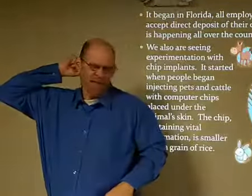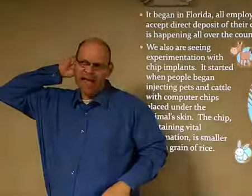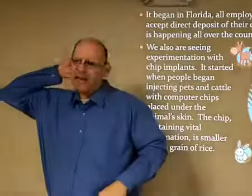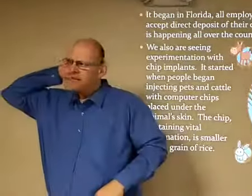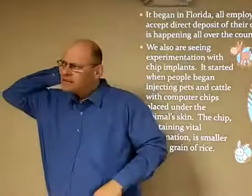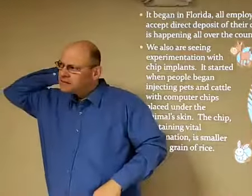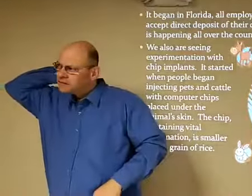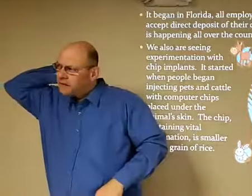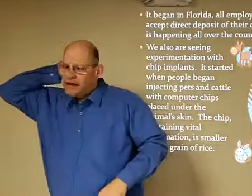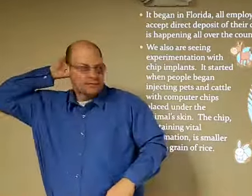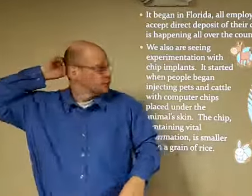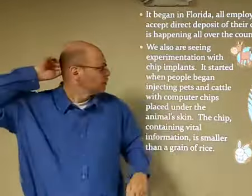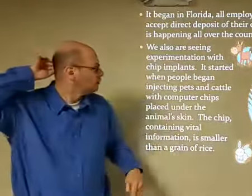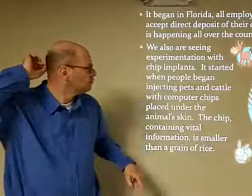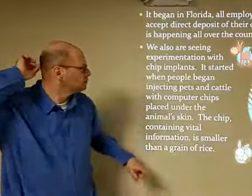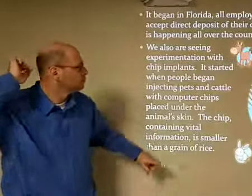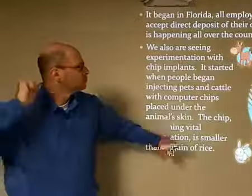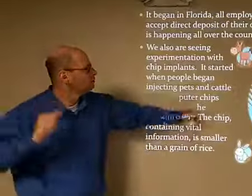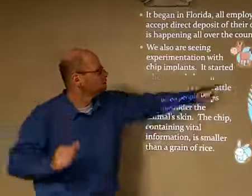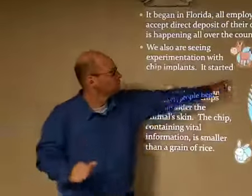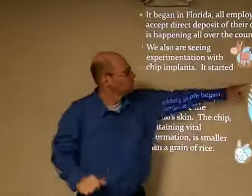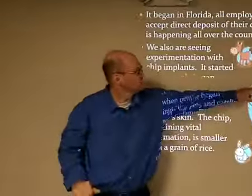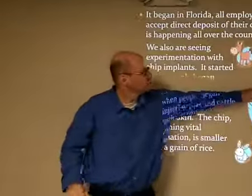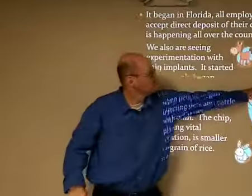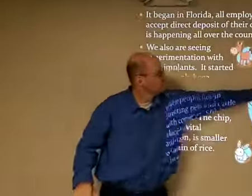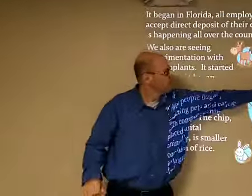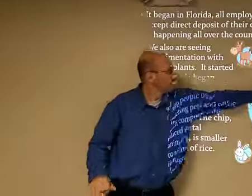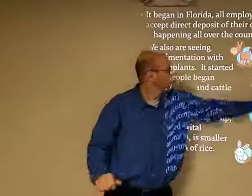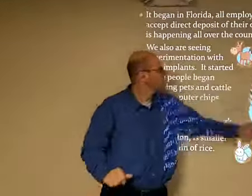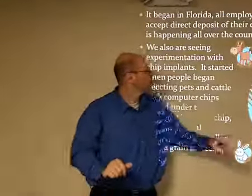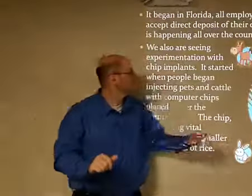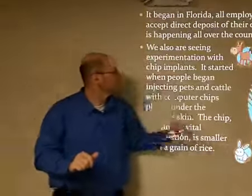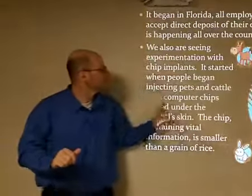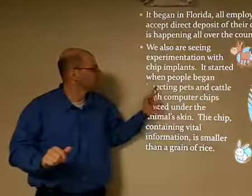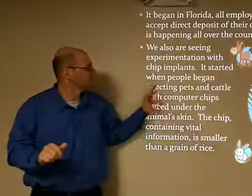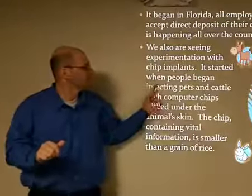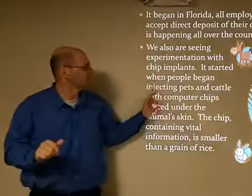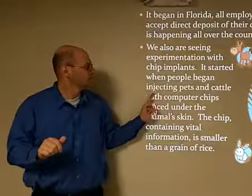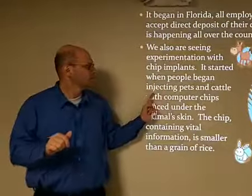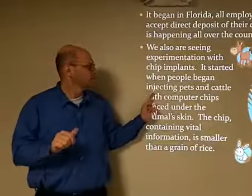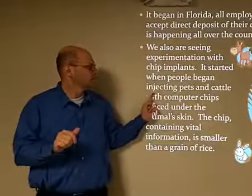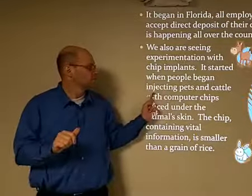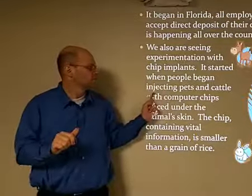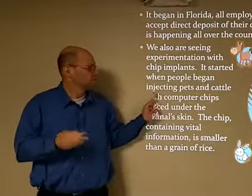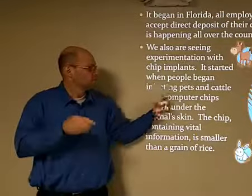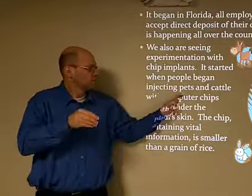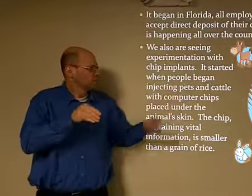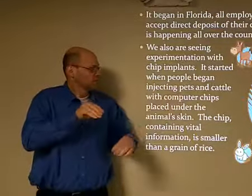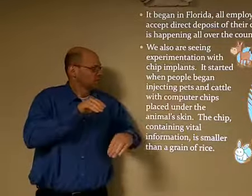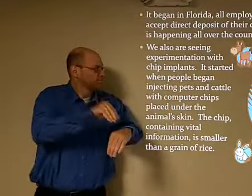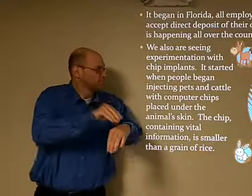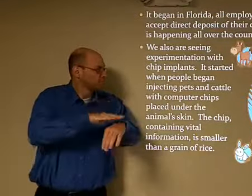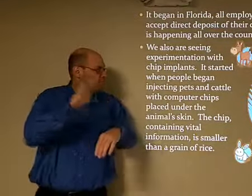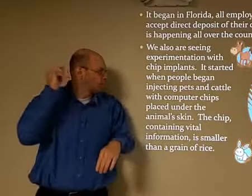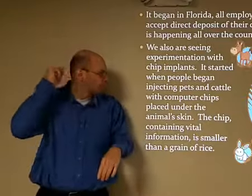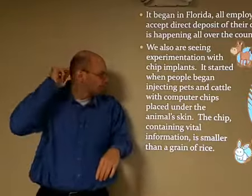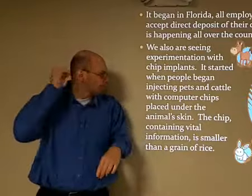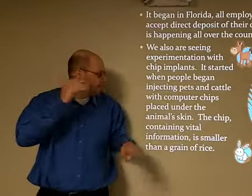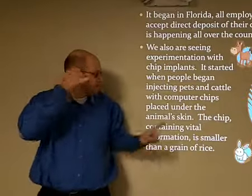Now, we're seeing experimentation with chip implants. It started when people began injecting their